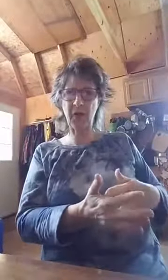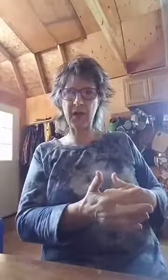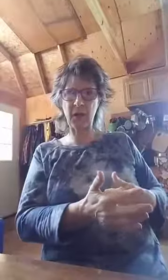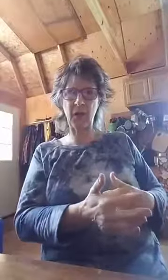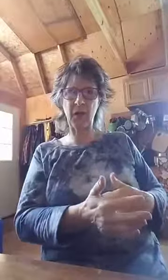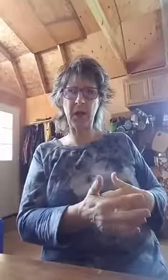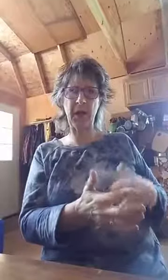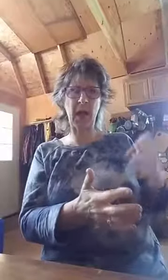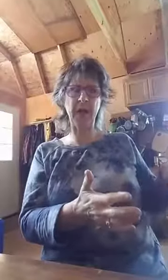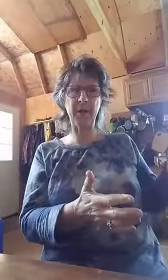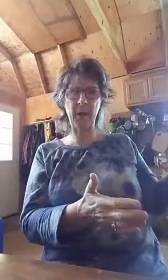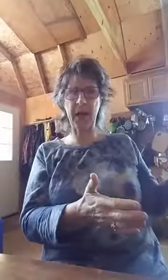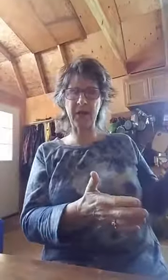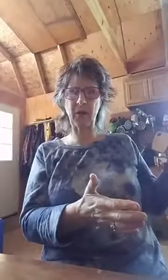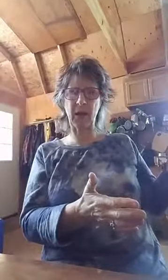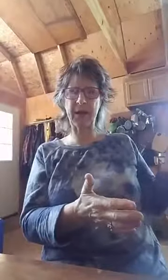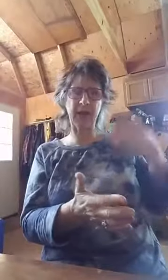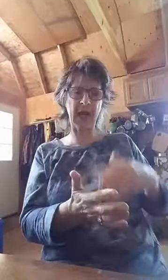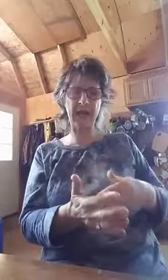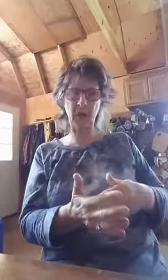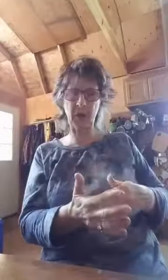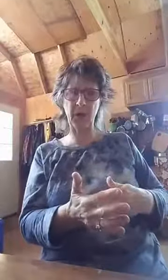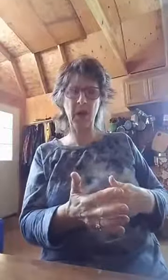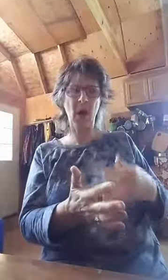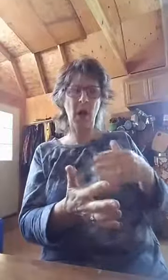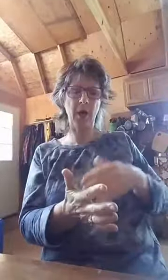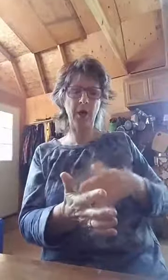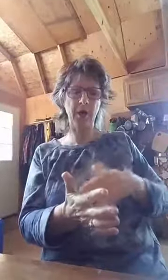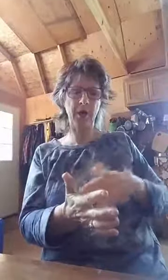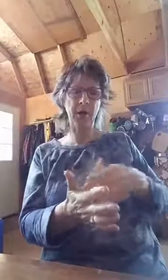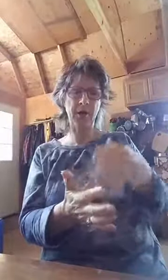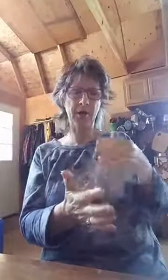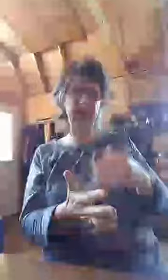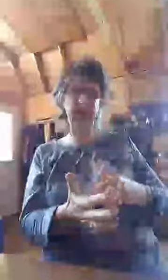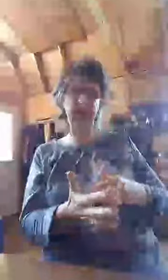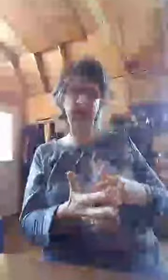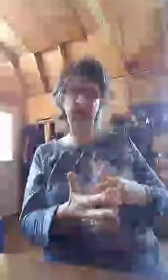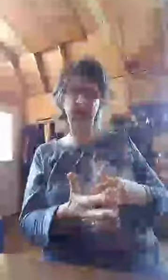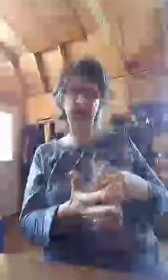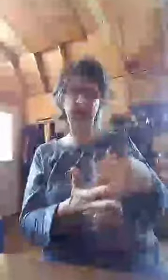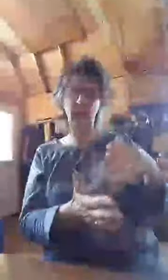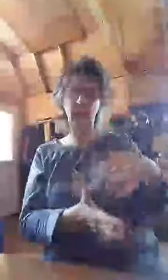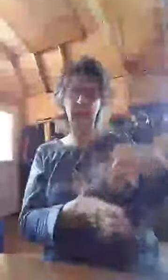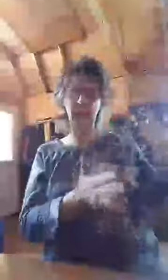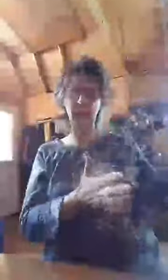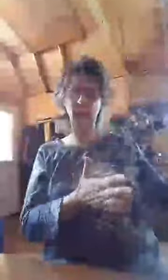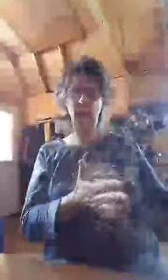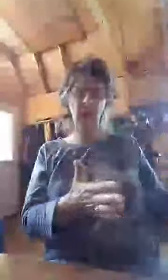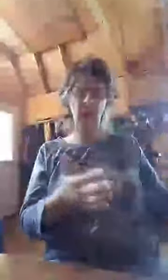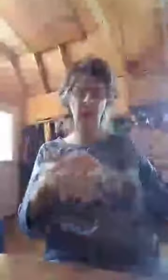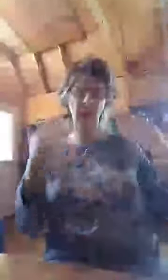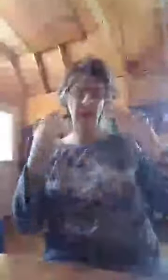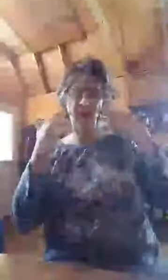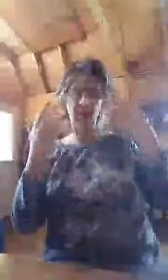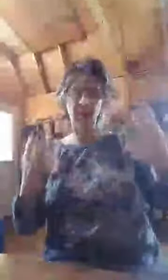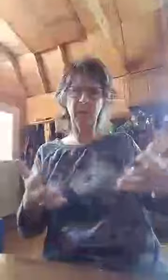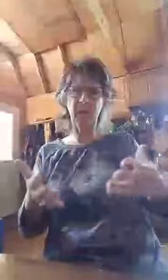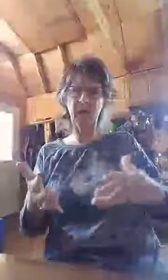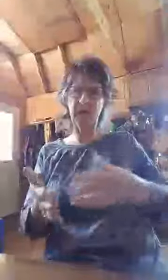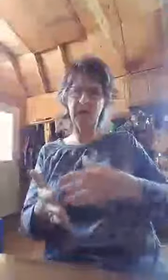the voice of the word and I am the body of Christ that has the word on this earth. And I send them out according to, um, the words of my mouth and